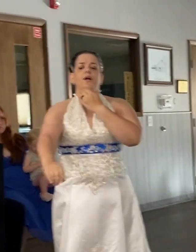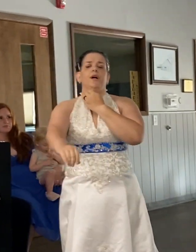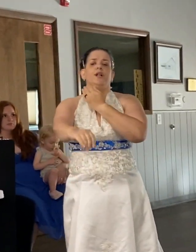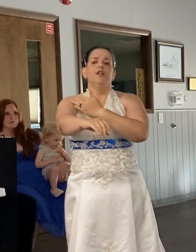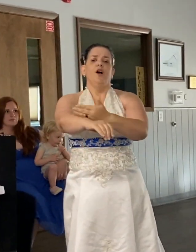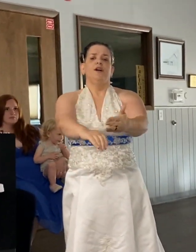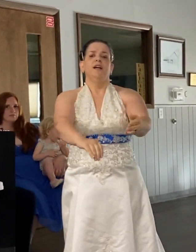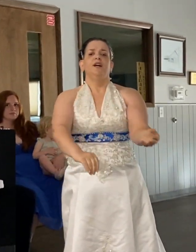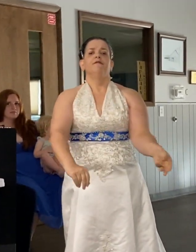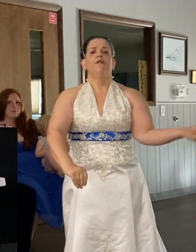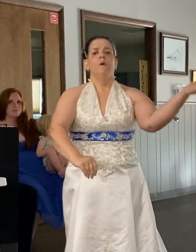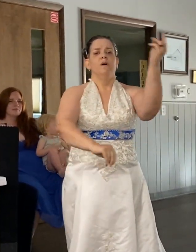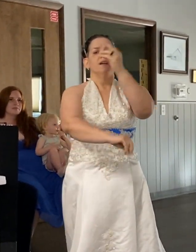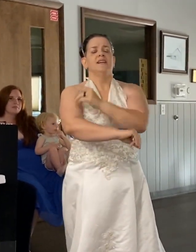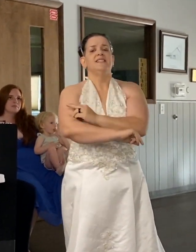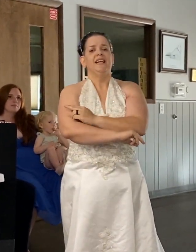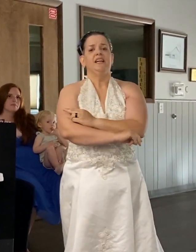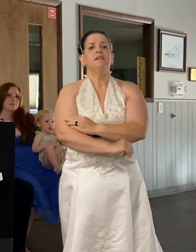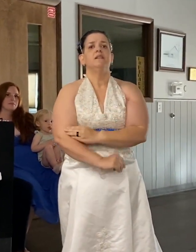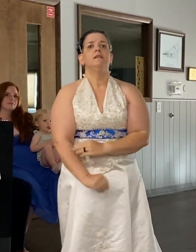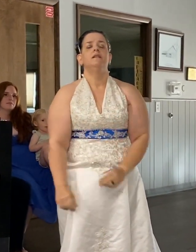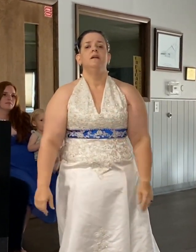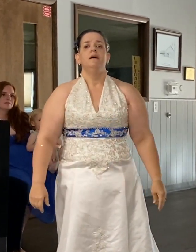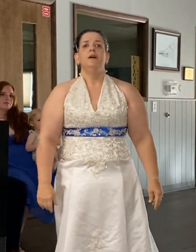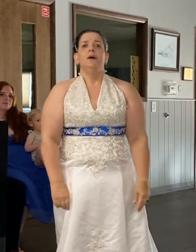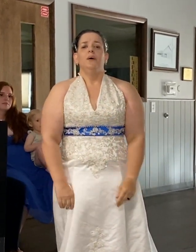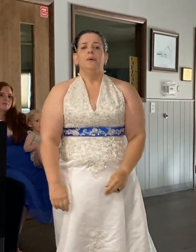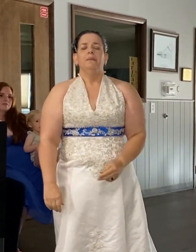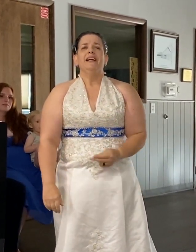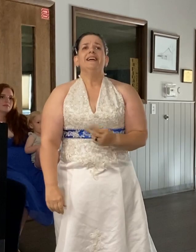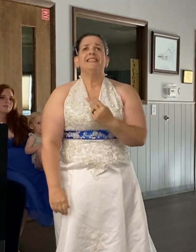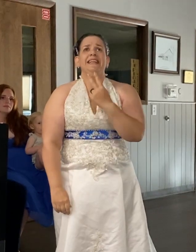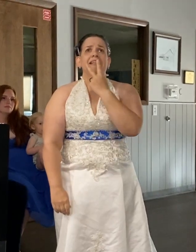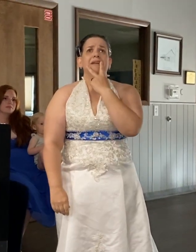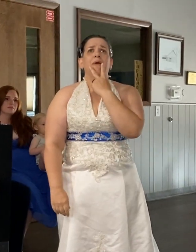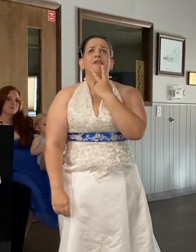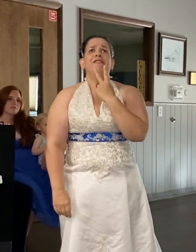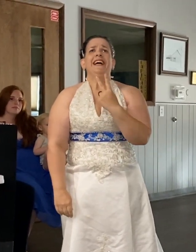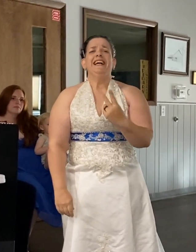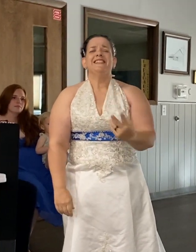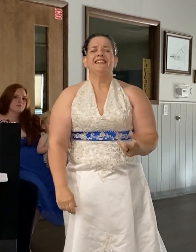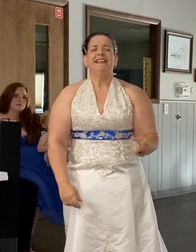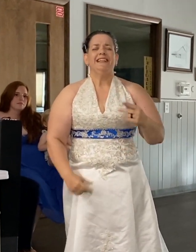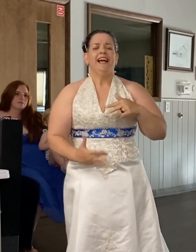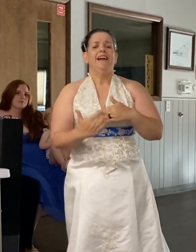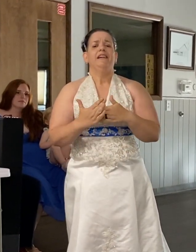Longing for the day When I see your face again